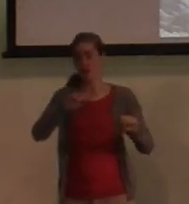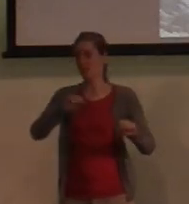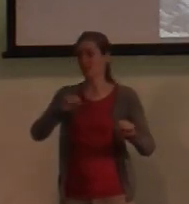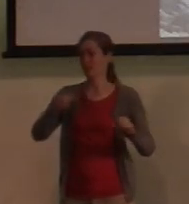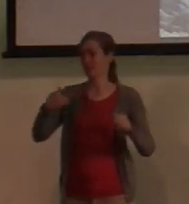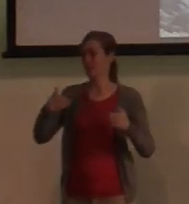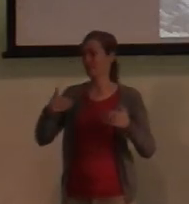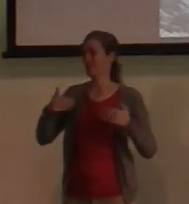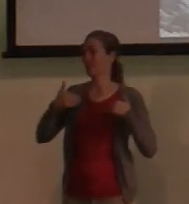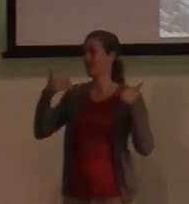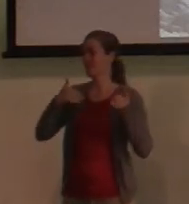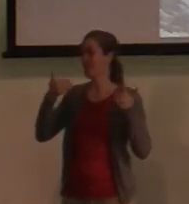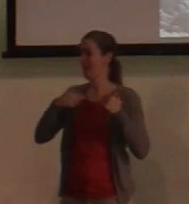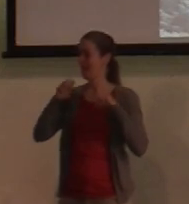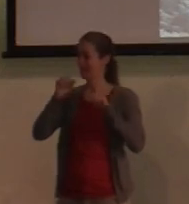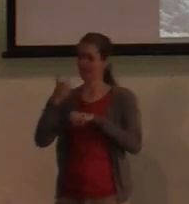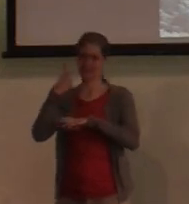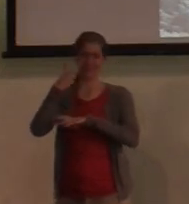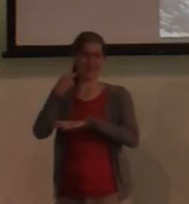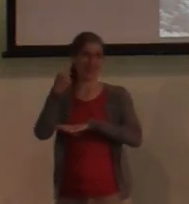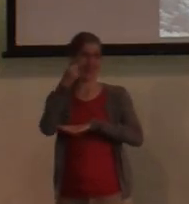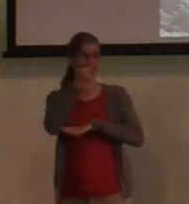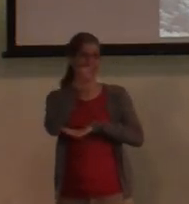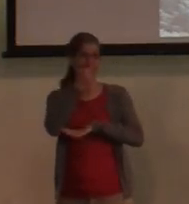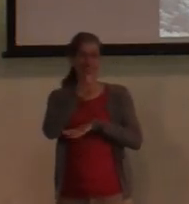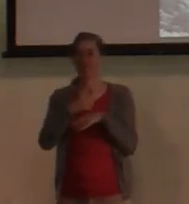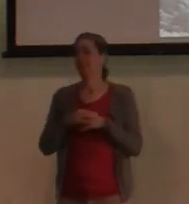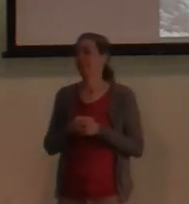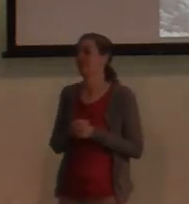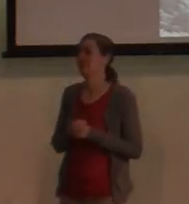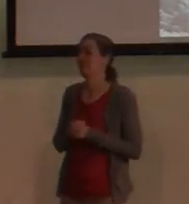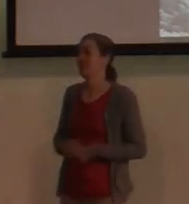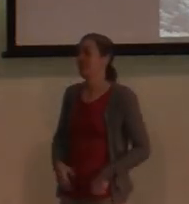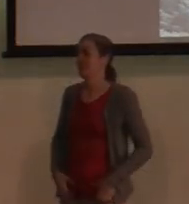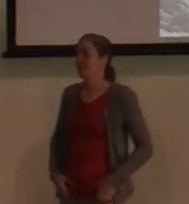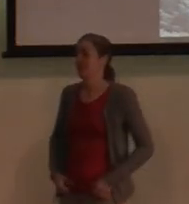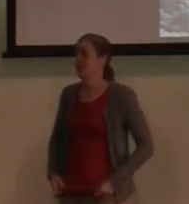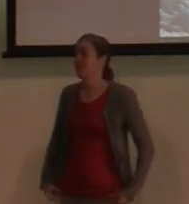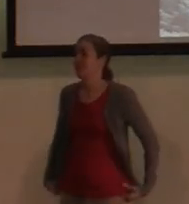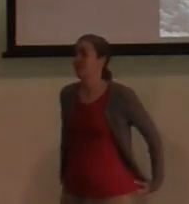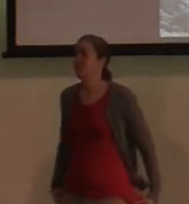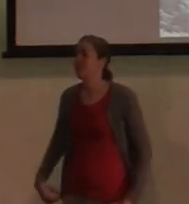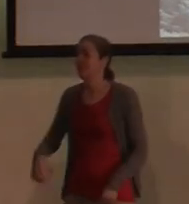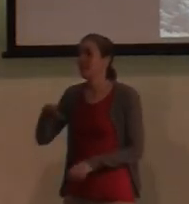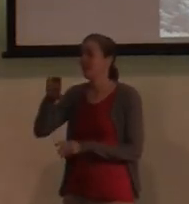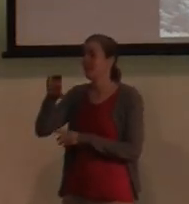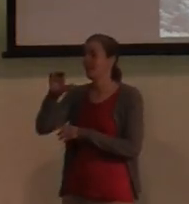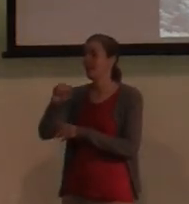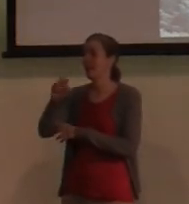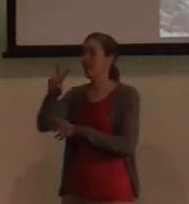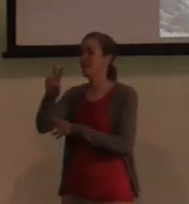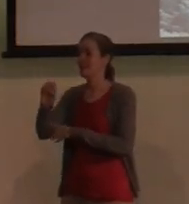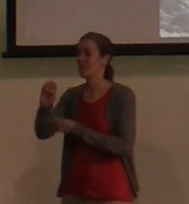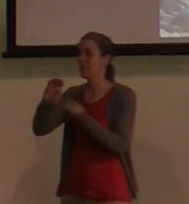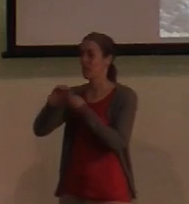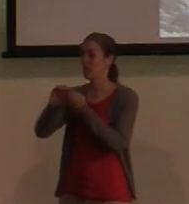opportunity to go and see this. This is known as cave number four,